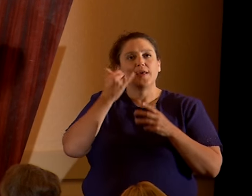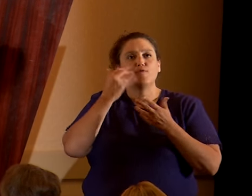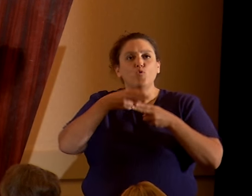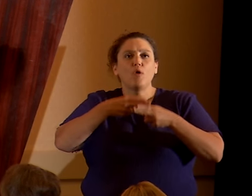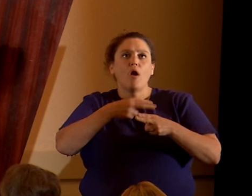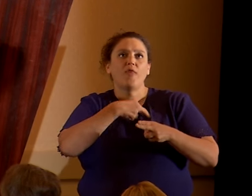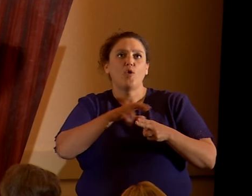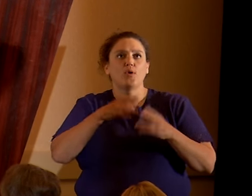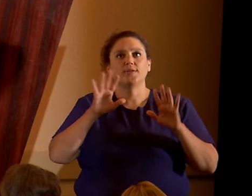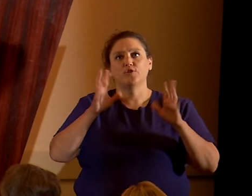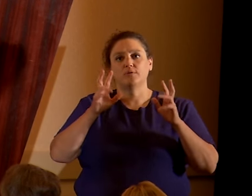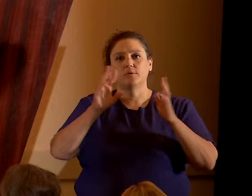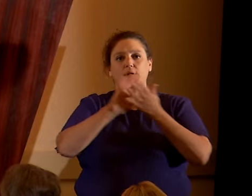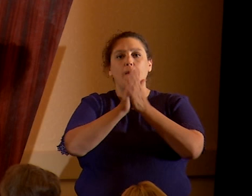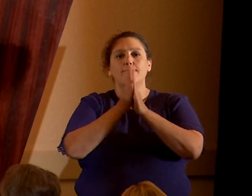ironically,